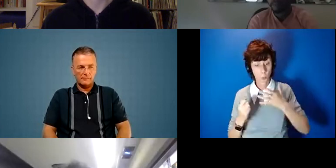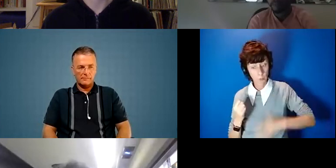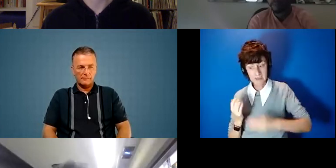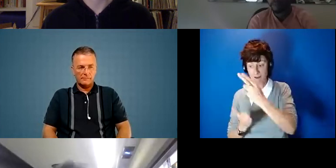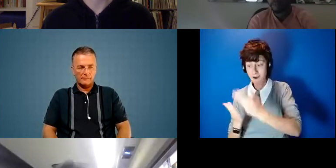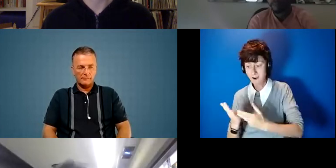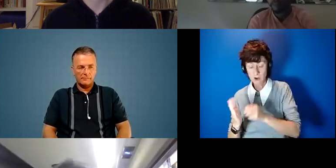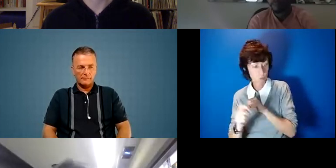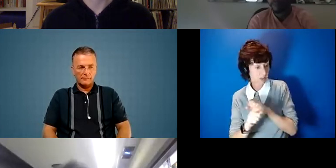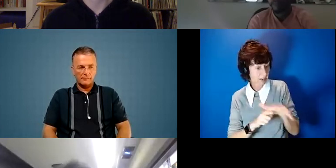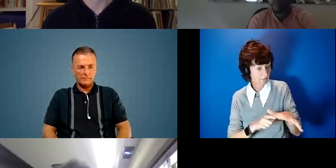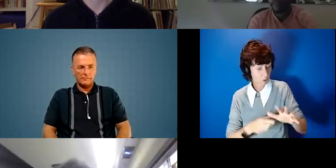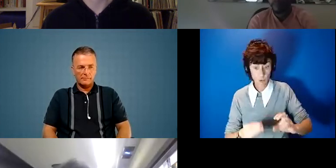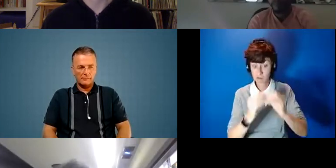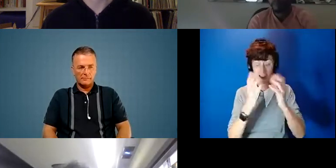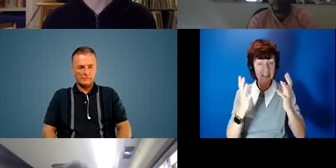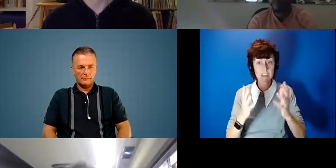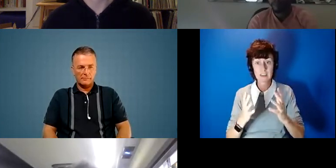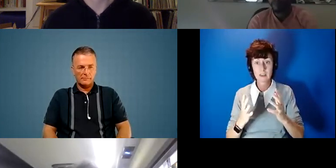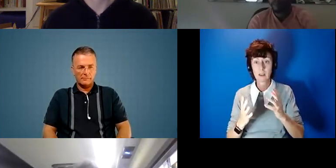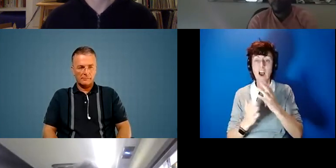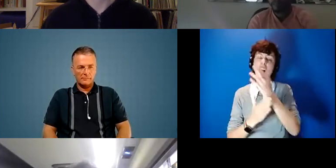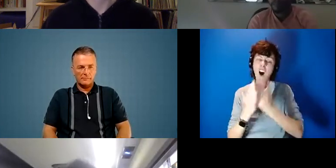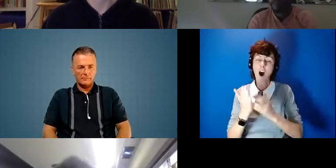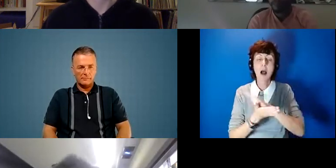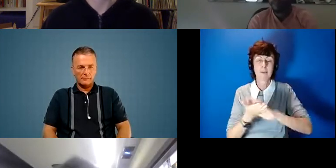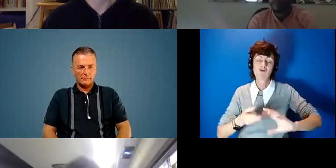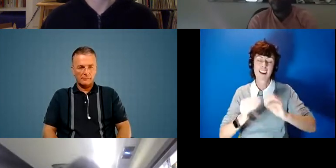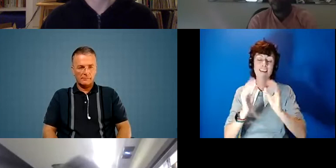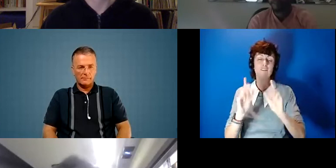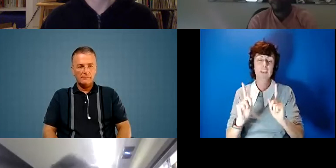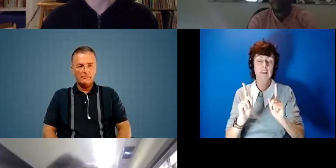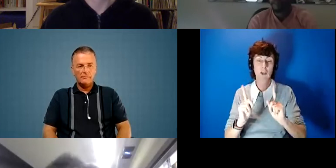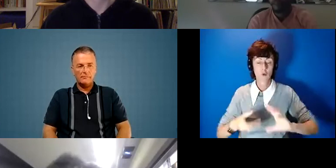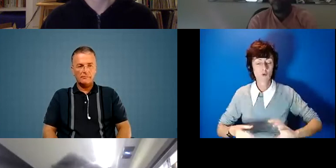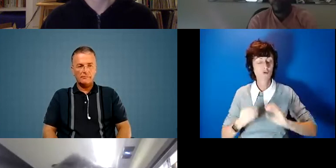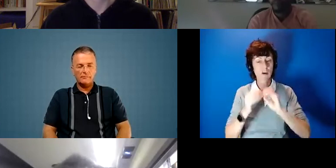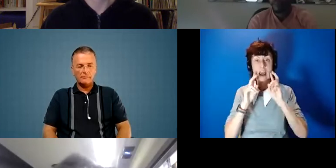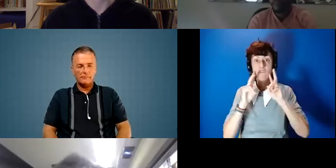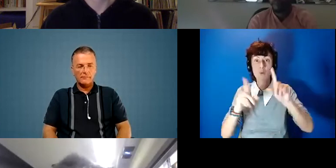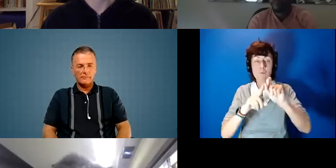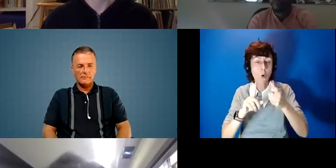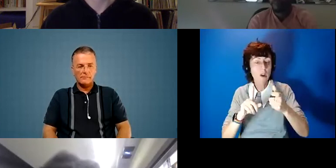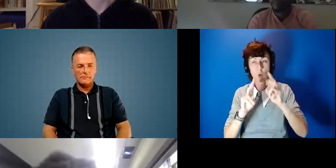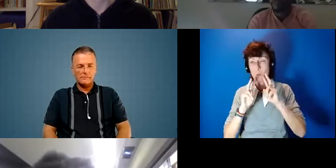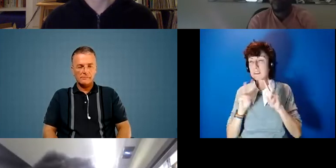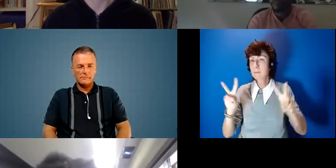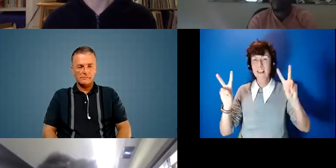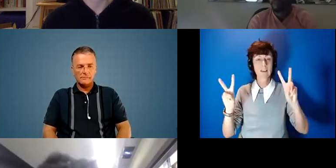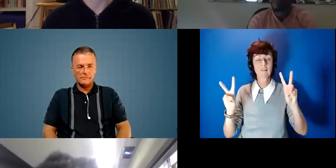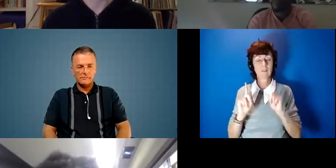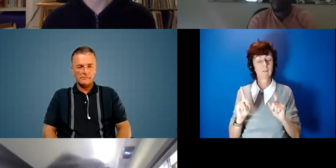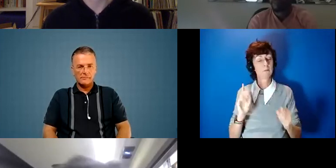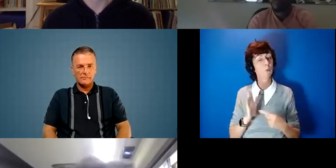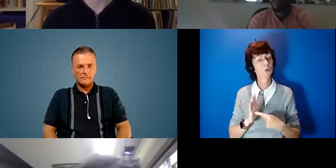inform that creativity and i think art by really like creativity that creative viewpoint or creative perspective is so intrinsic to how we approach it